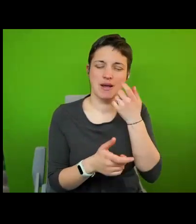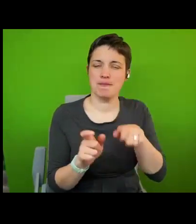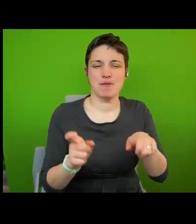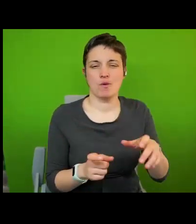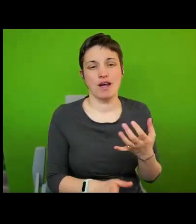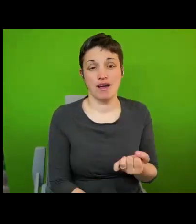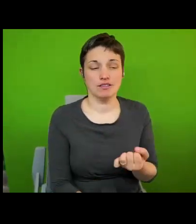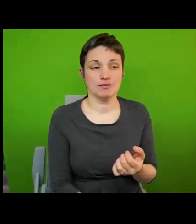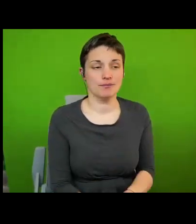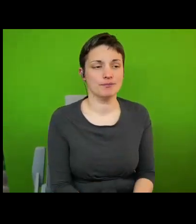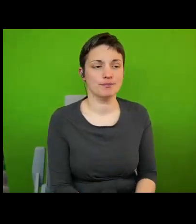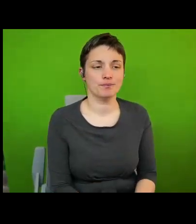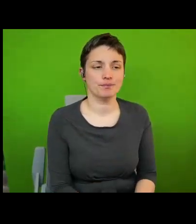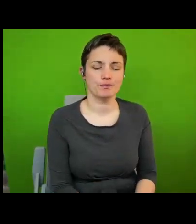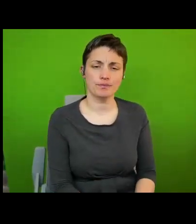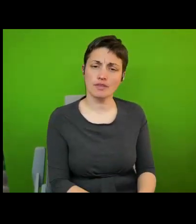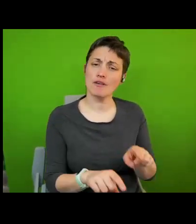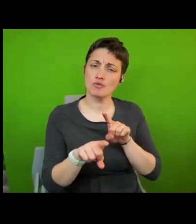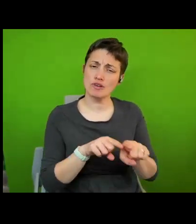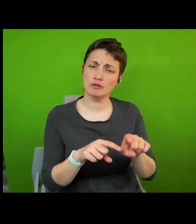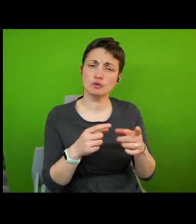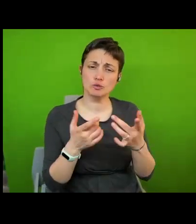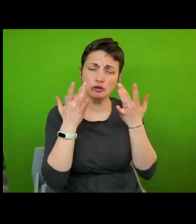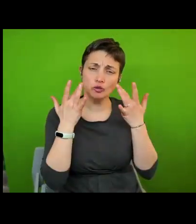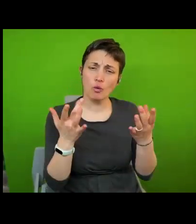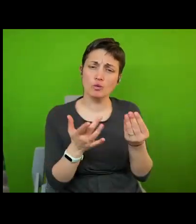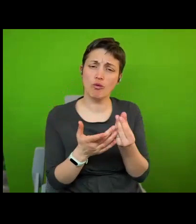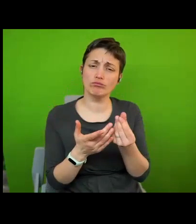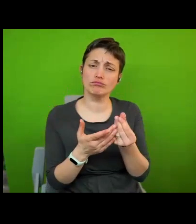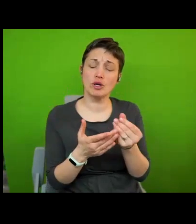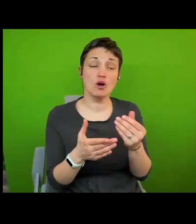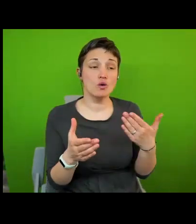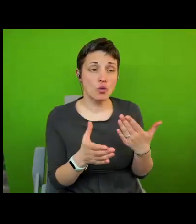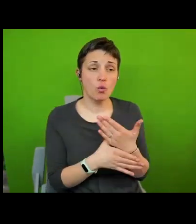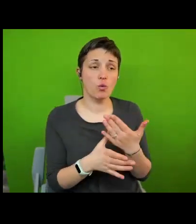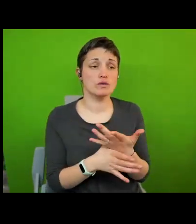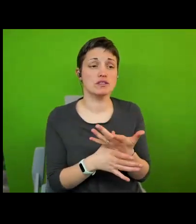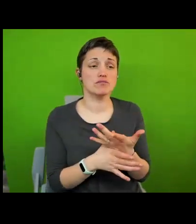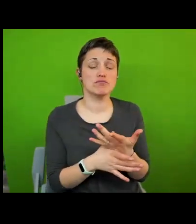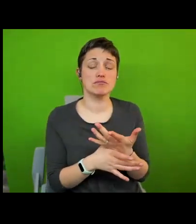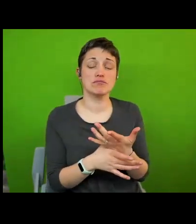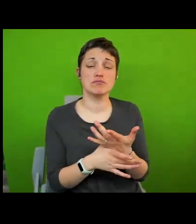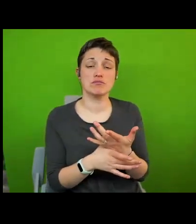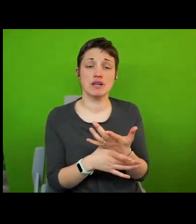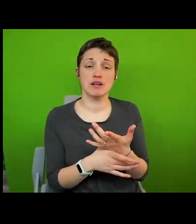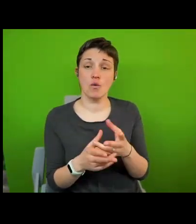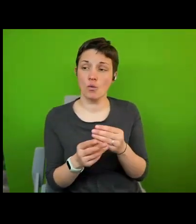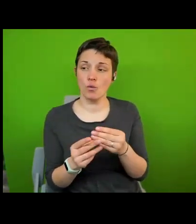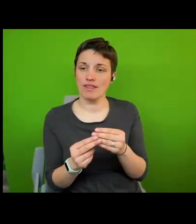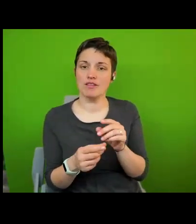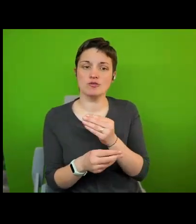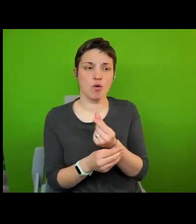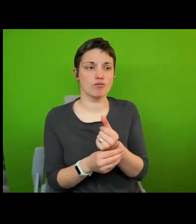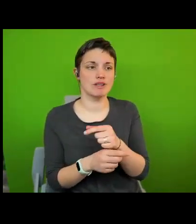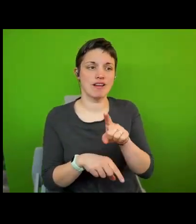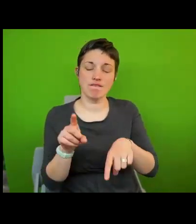i've tried to demonstrate that there are some innovative tools and instruments with some diversity and i think